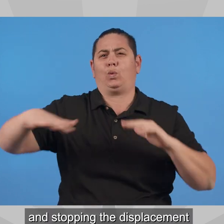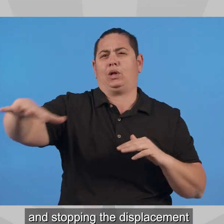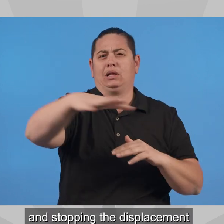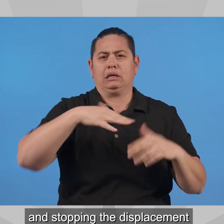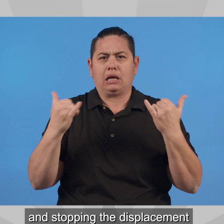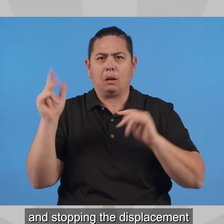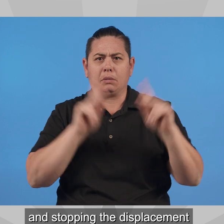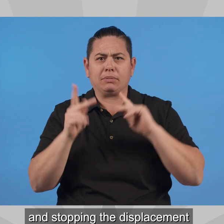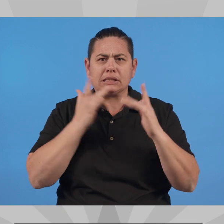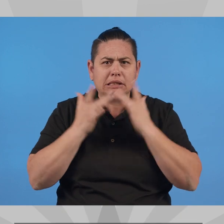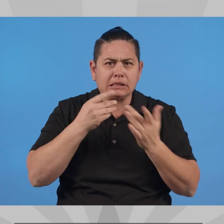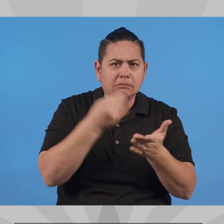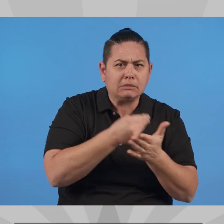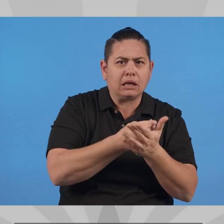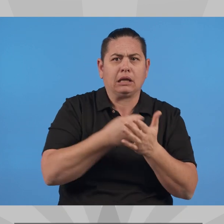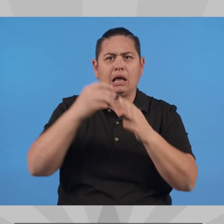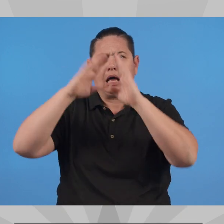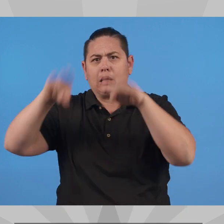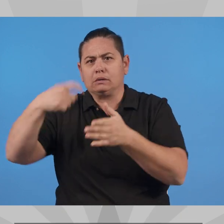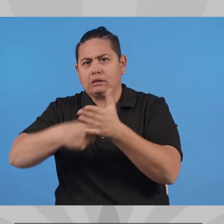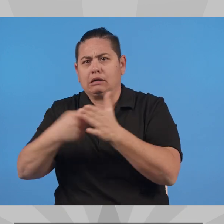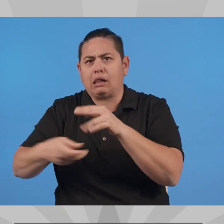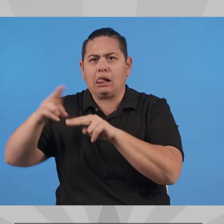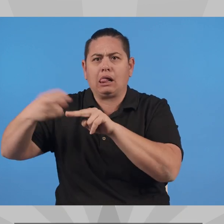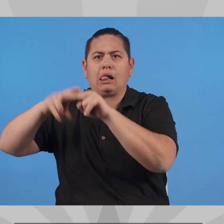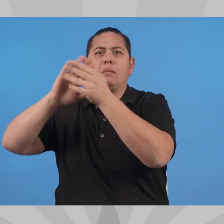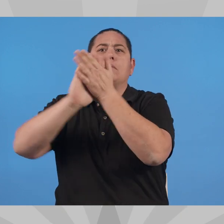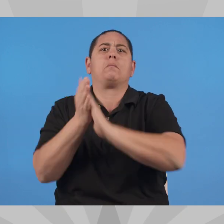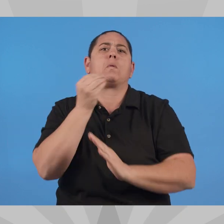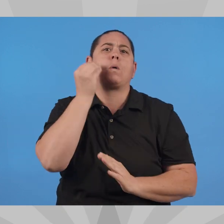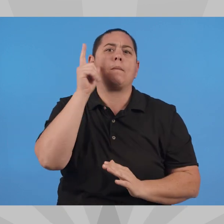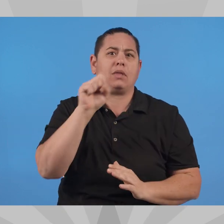vibrant community due to rapidly rising housing costs.